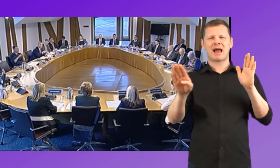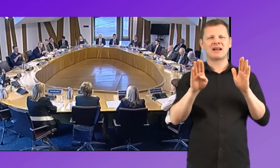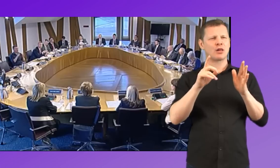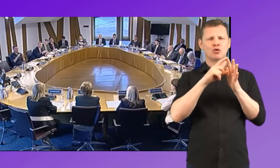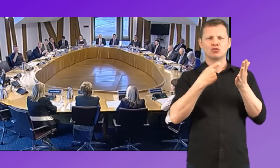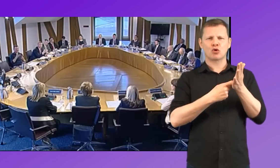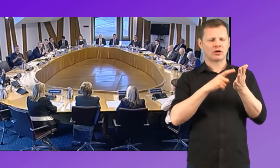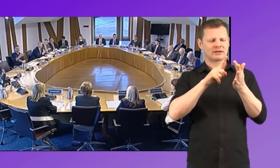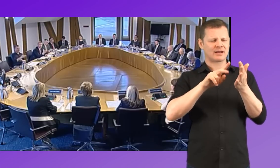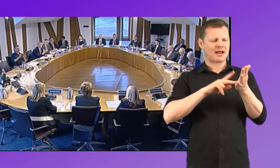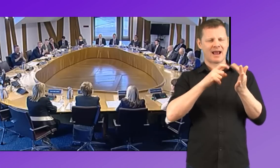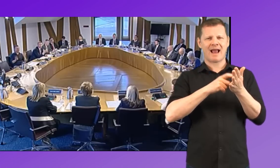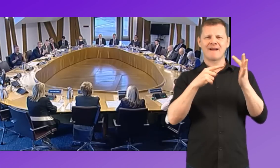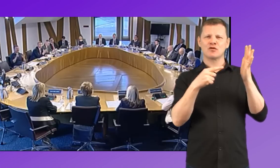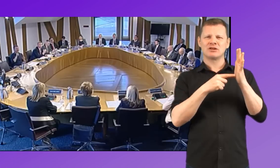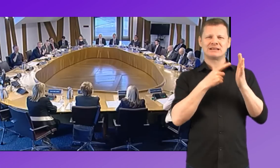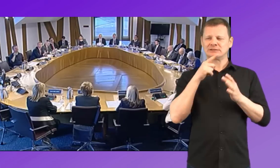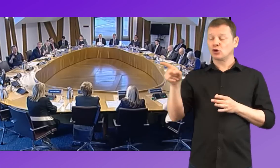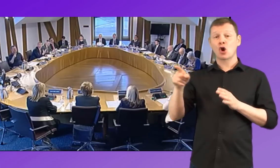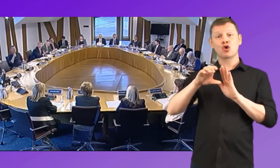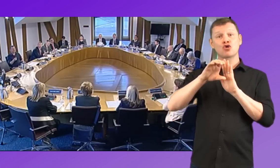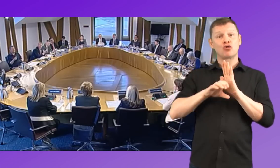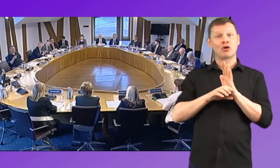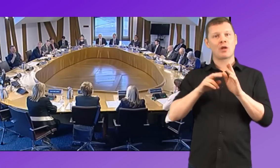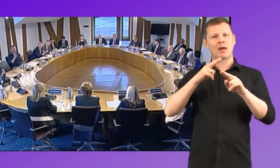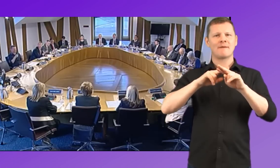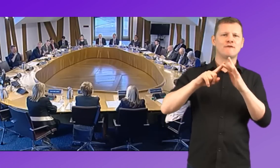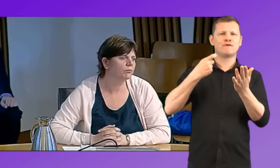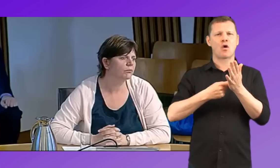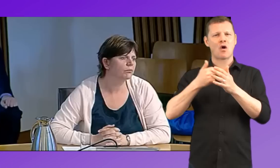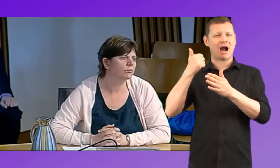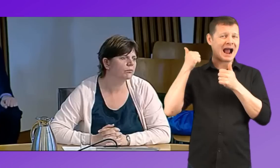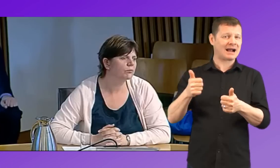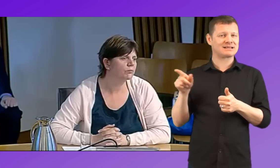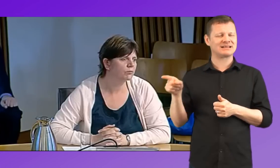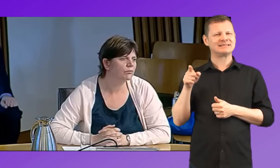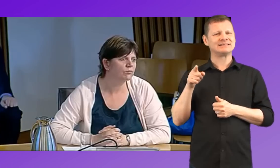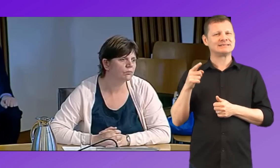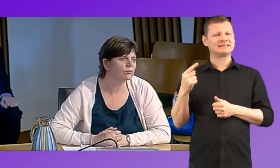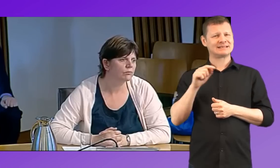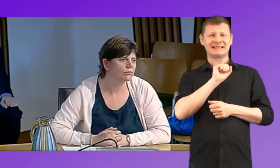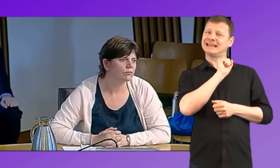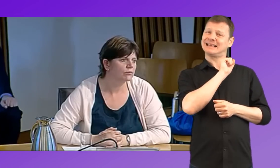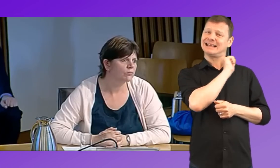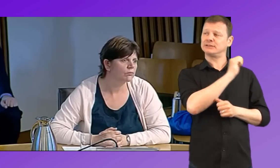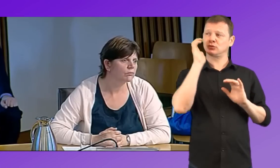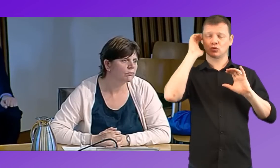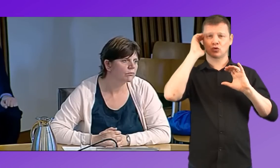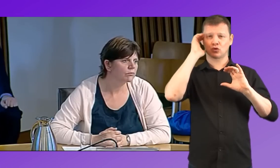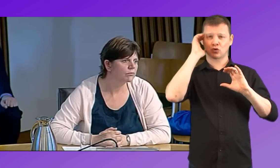previous panel about the scope within Curriculum for Excellence to address some of these things. His concern was then that